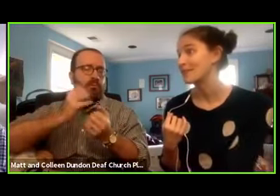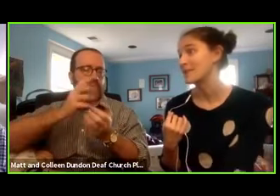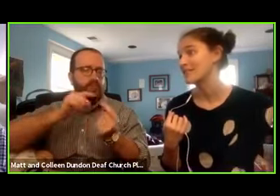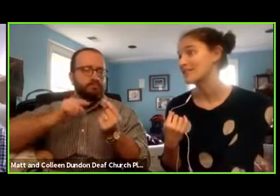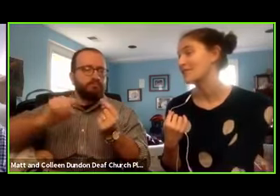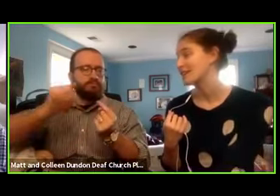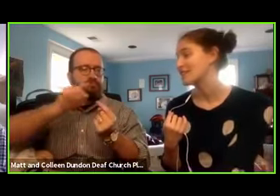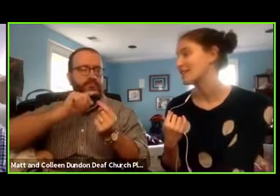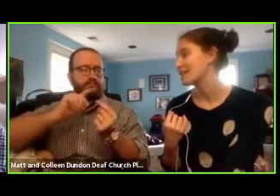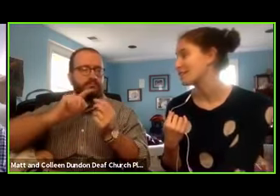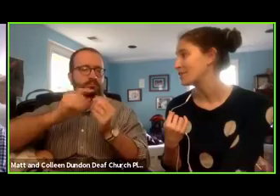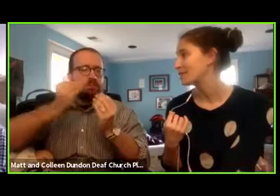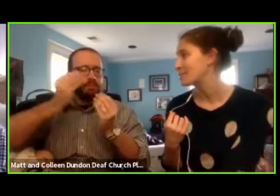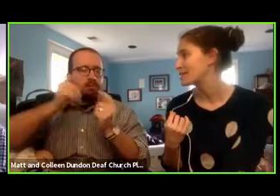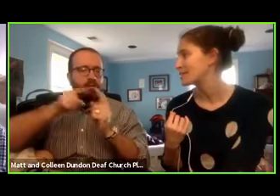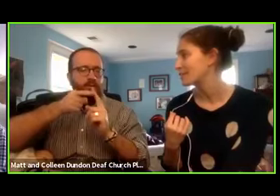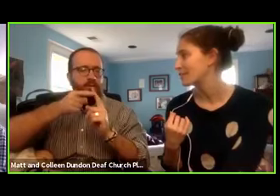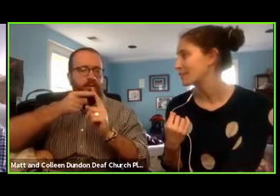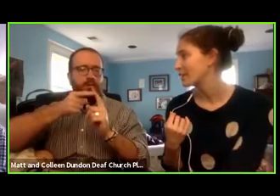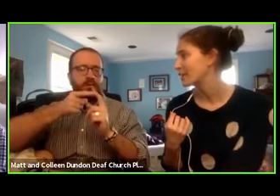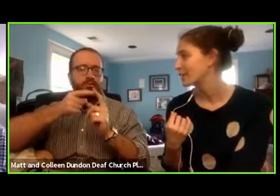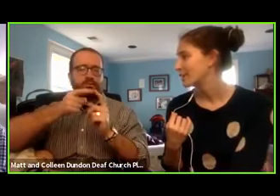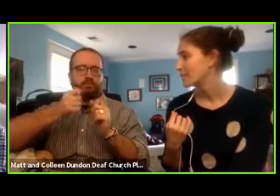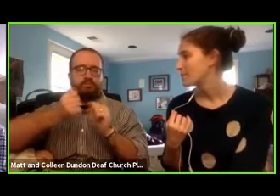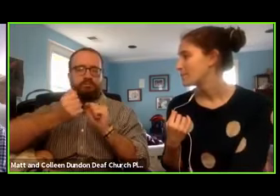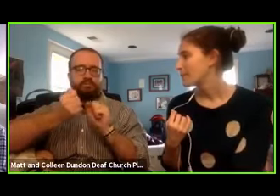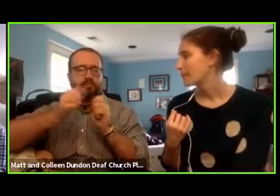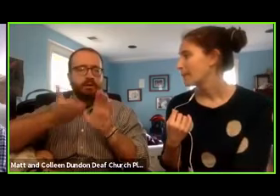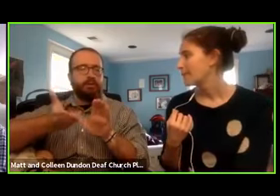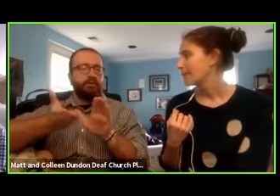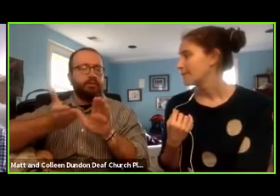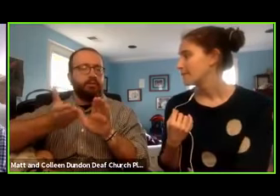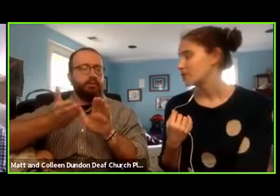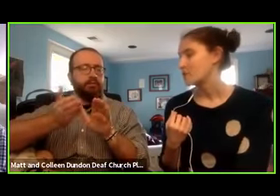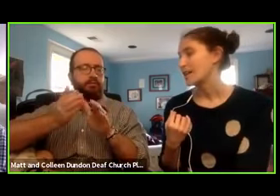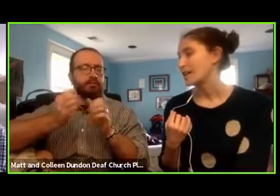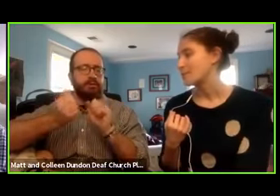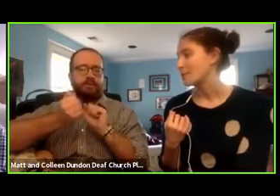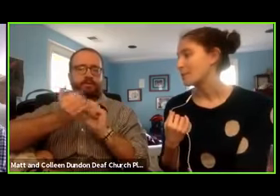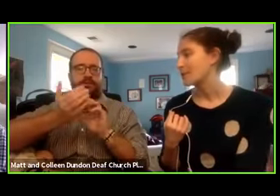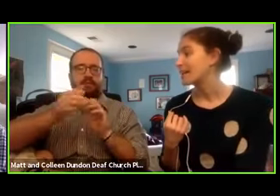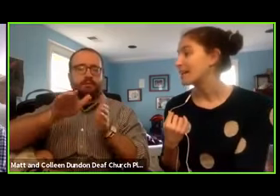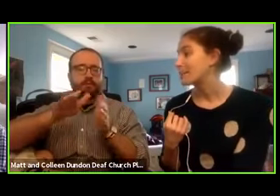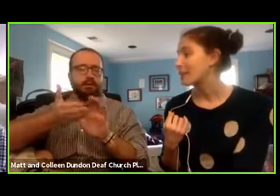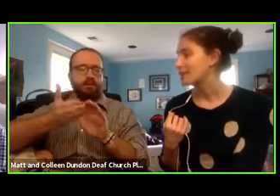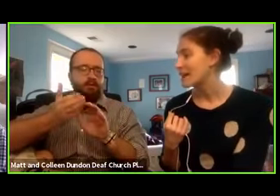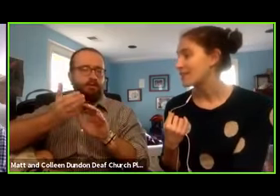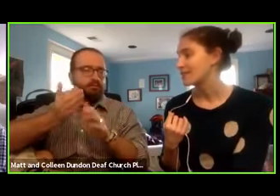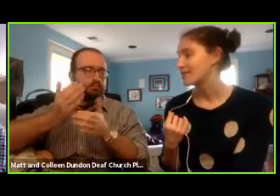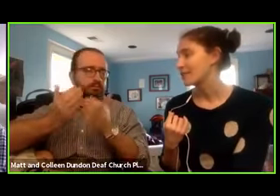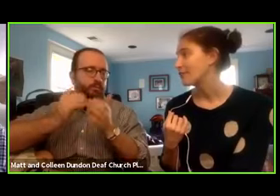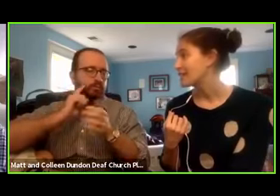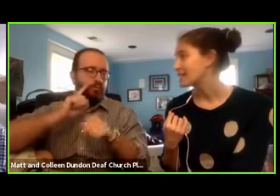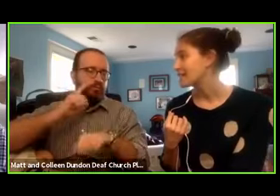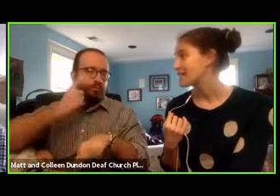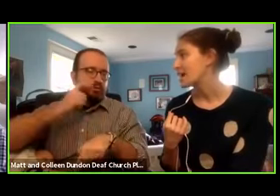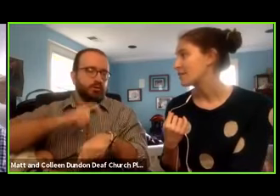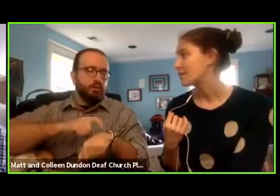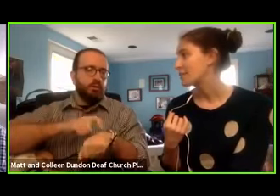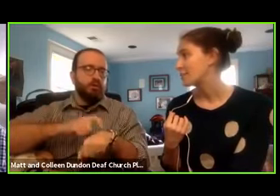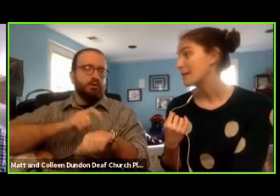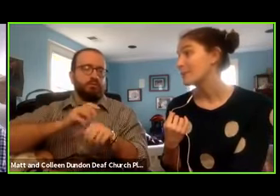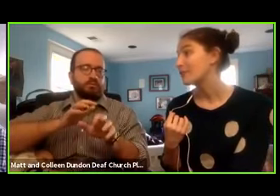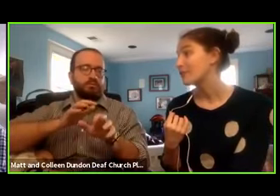even in the midst of this. even in the midst of their fear, just pray as people are thinking about death, as they're facing